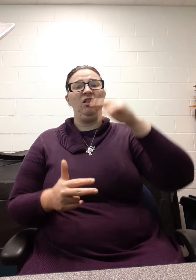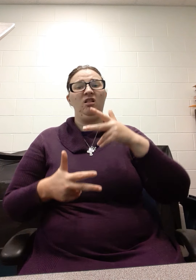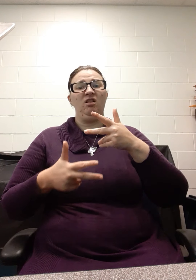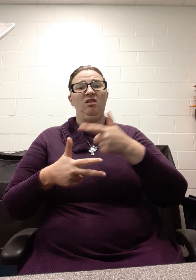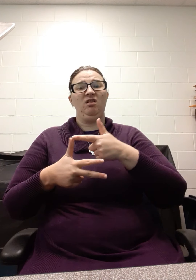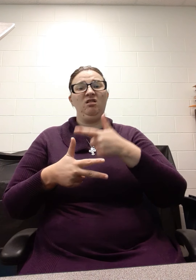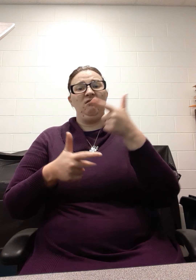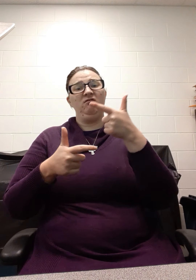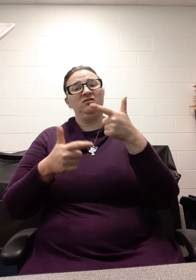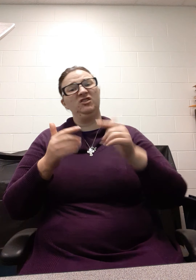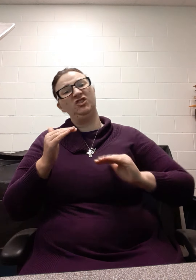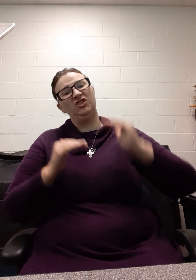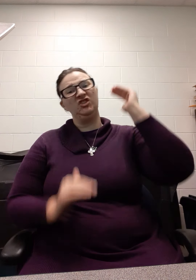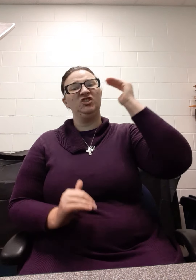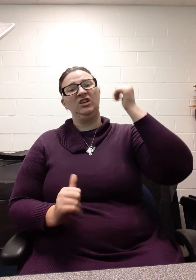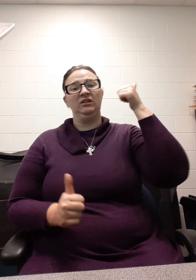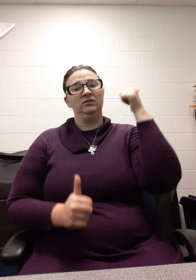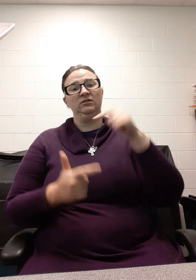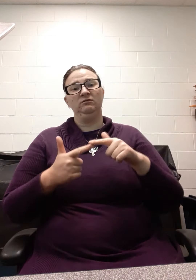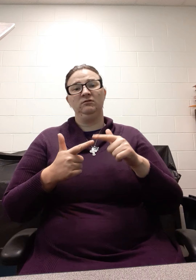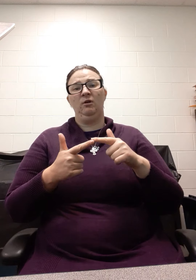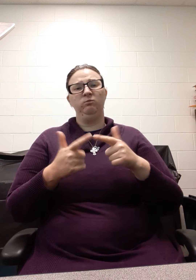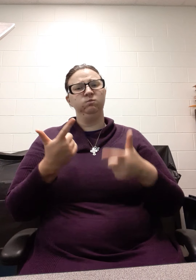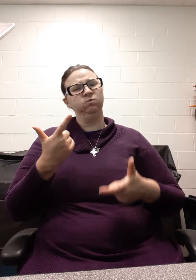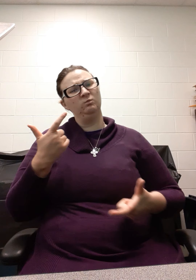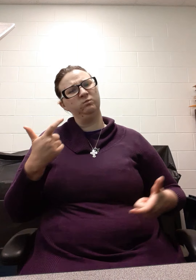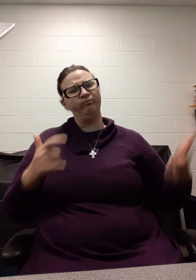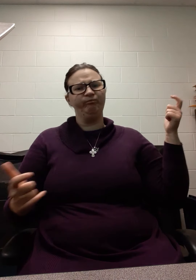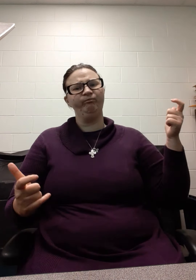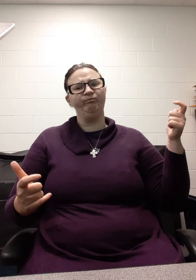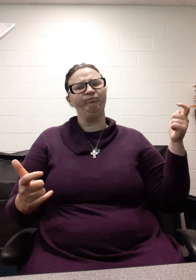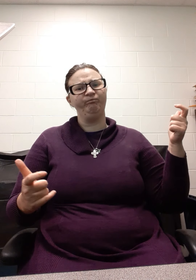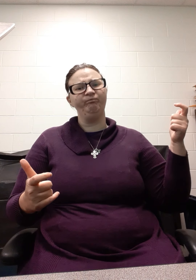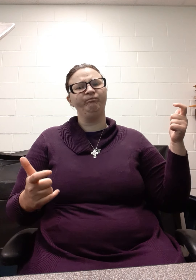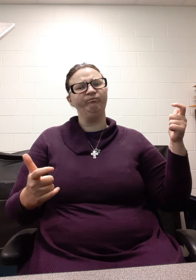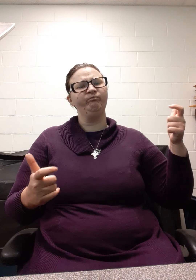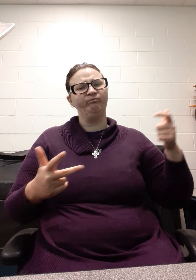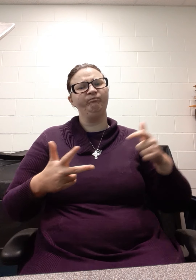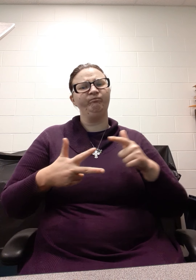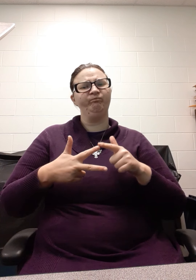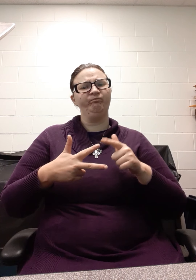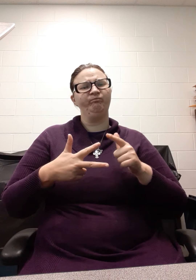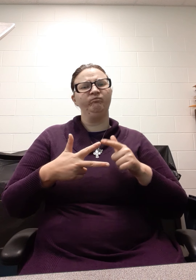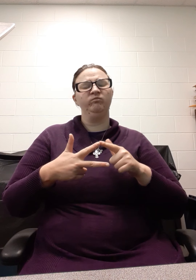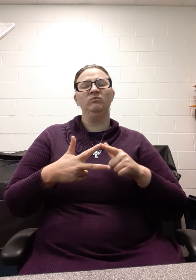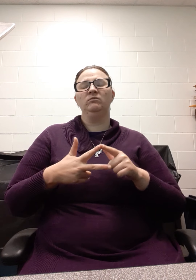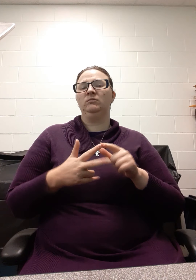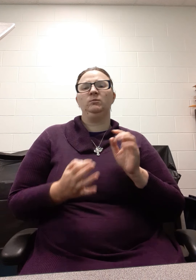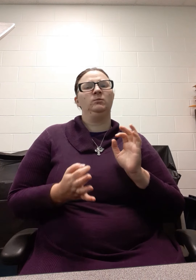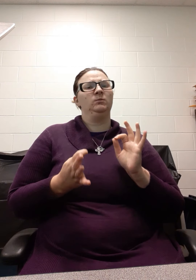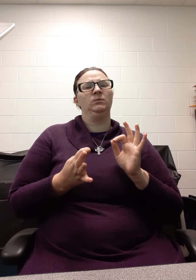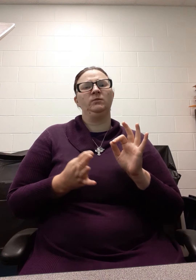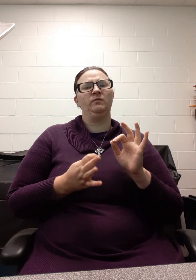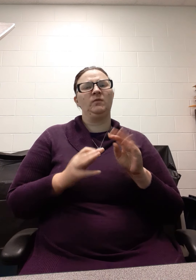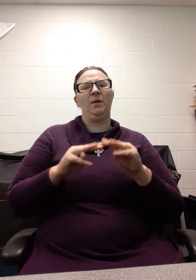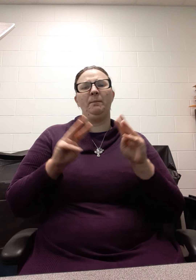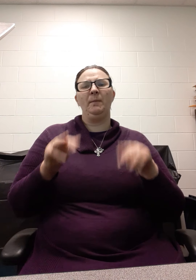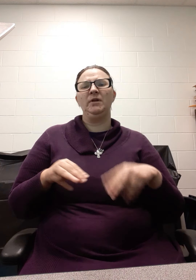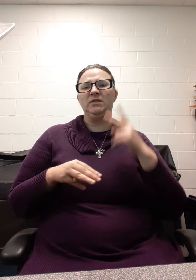is a large deck as well. And there's a lot of excellent museum-quality exhibits on deck three. The